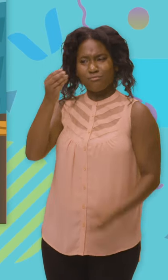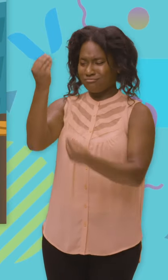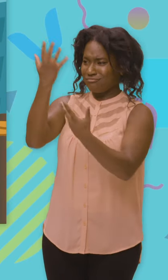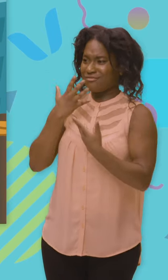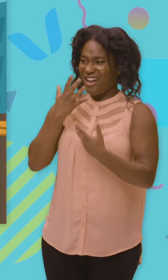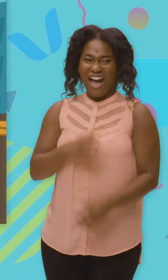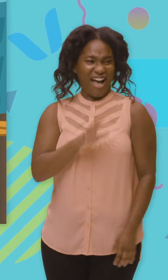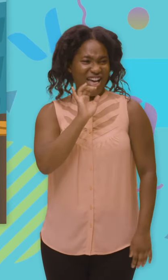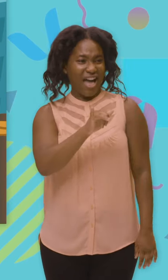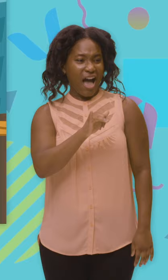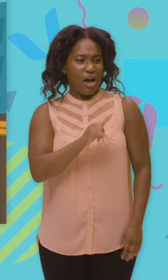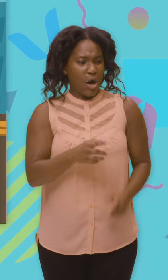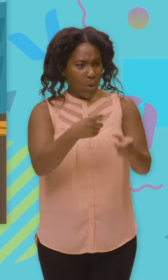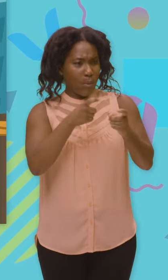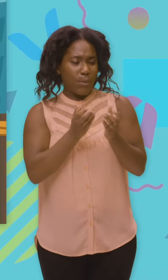that's a speed boat, son.